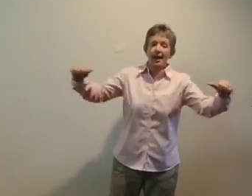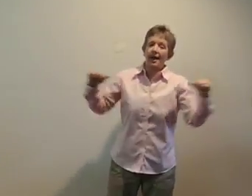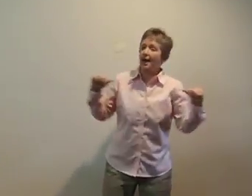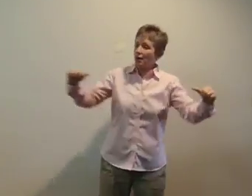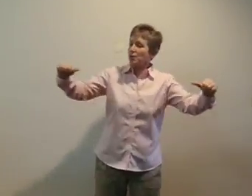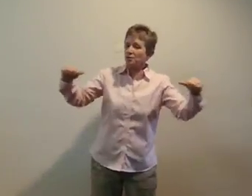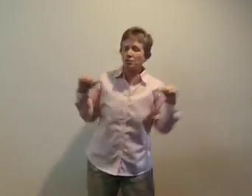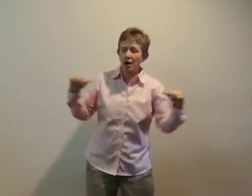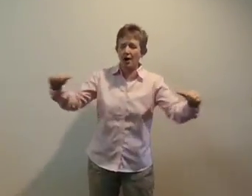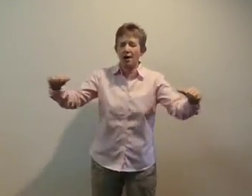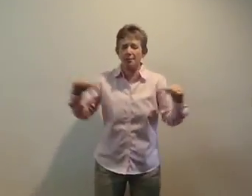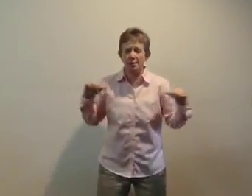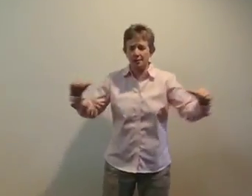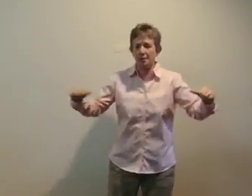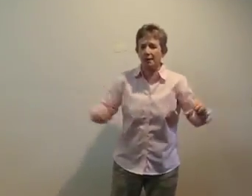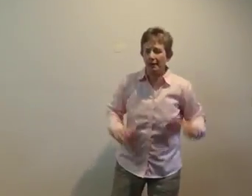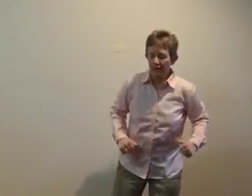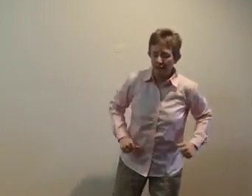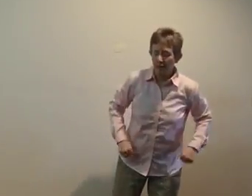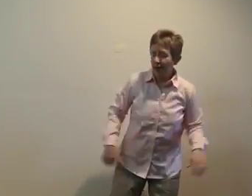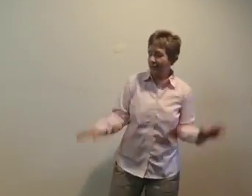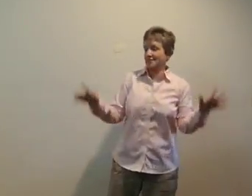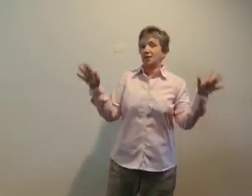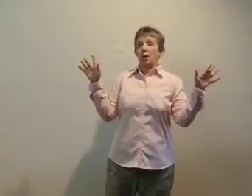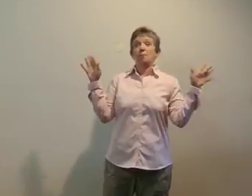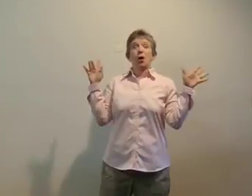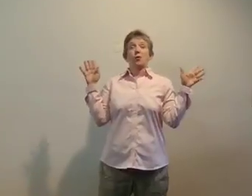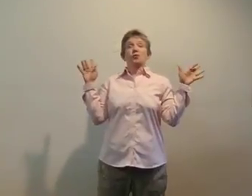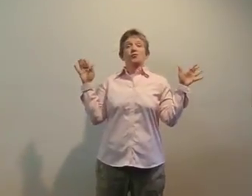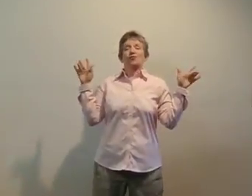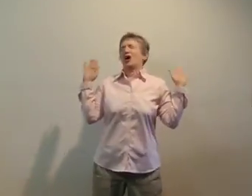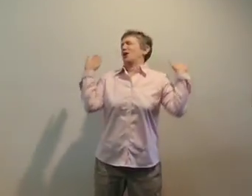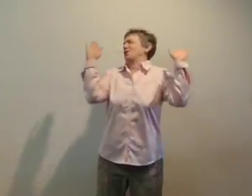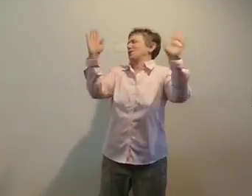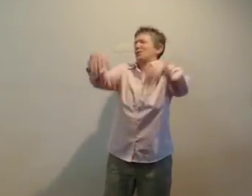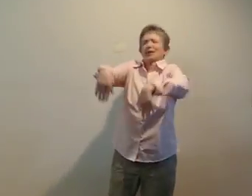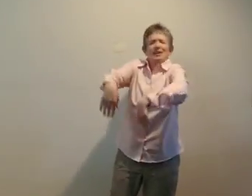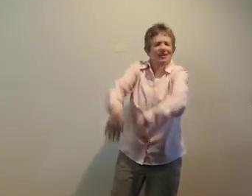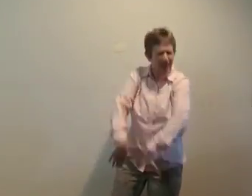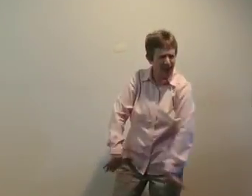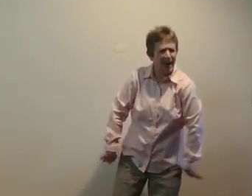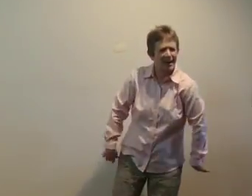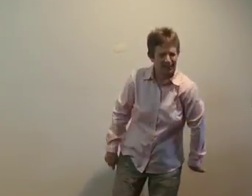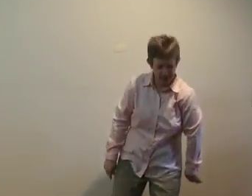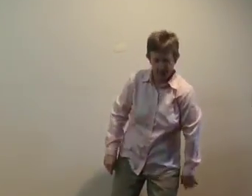yeah, we're swamps. But it's the most fun we've had yet.